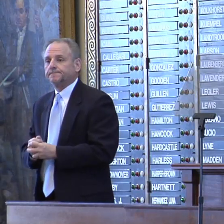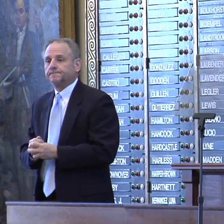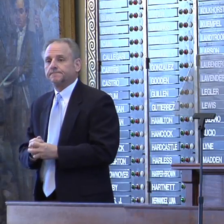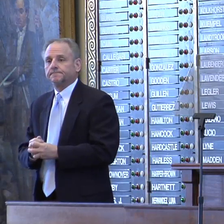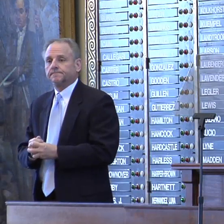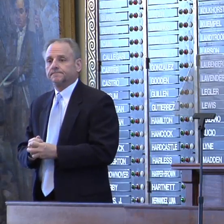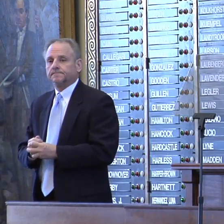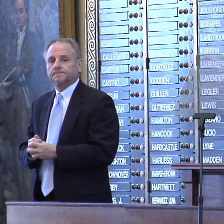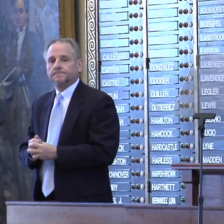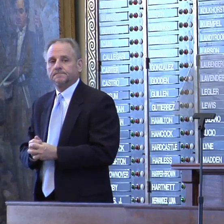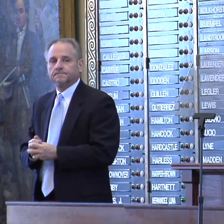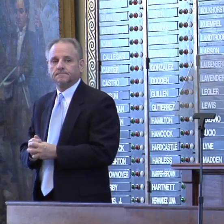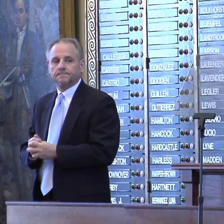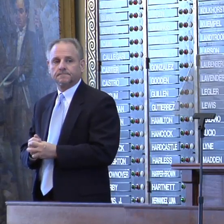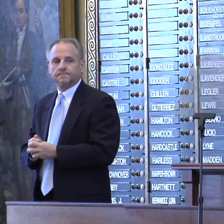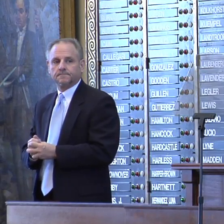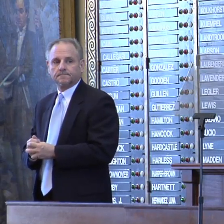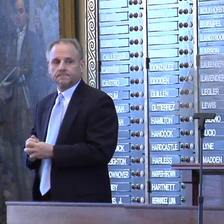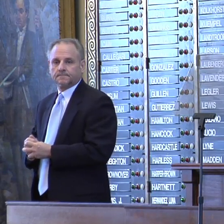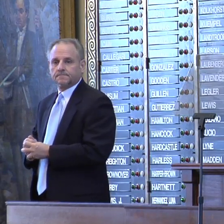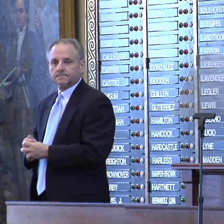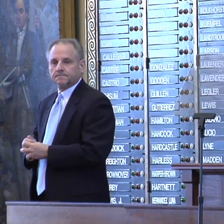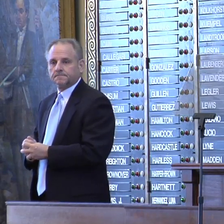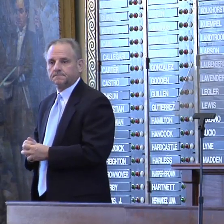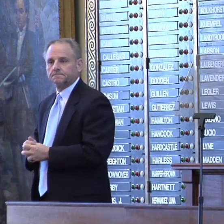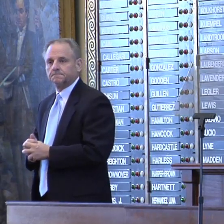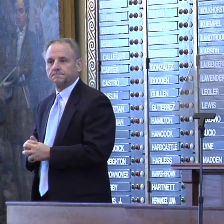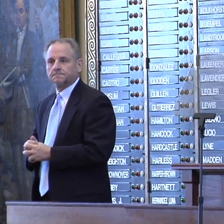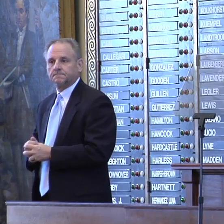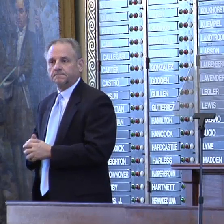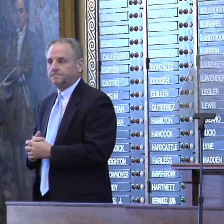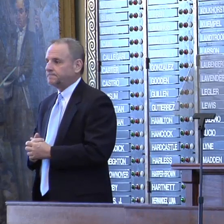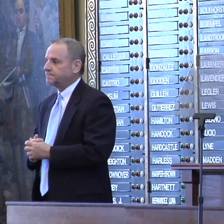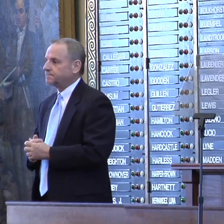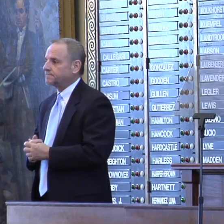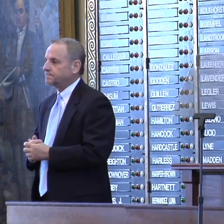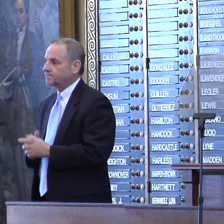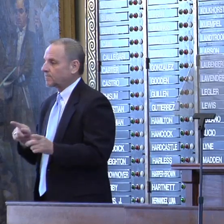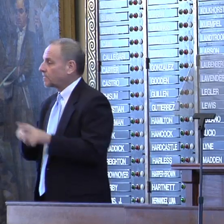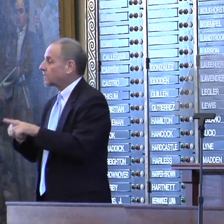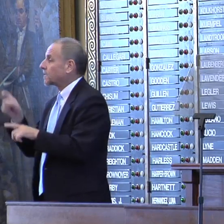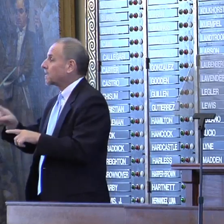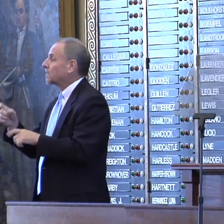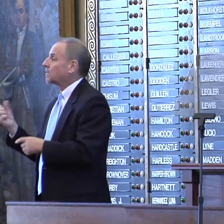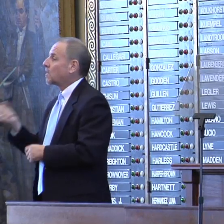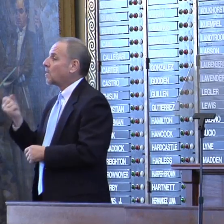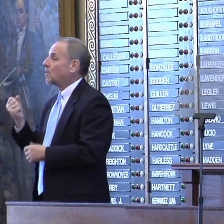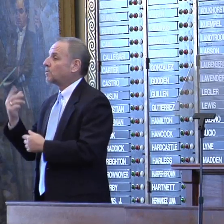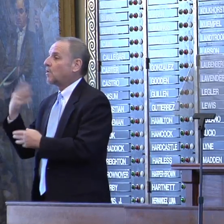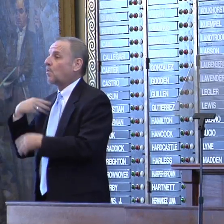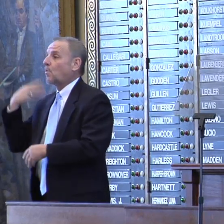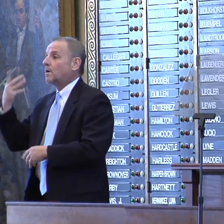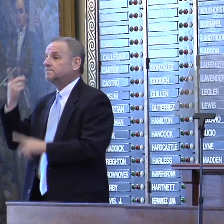hold Washington